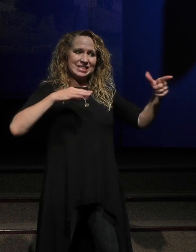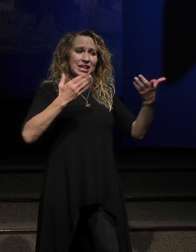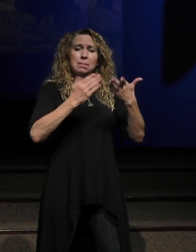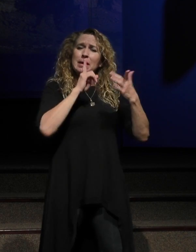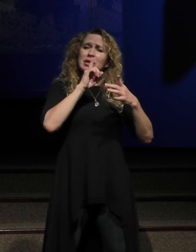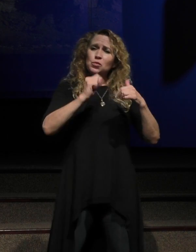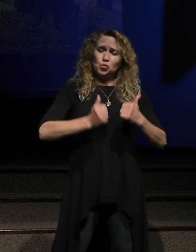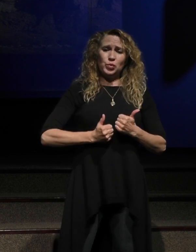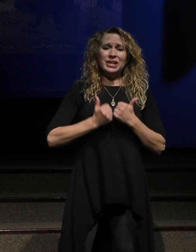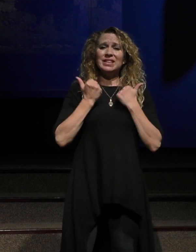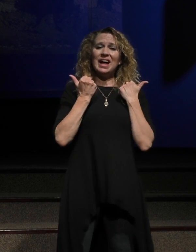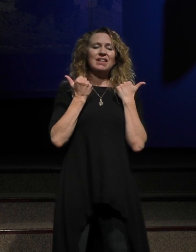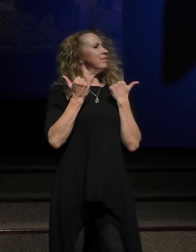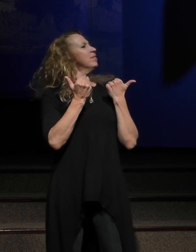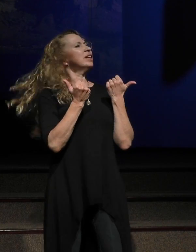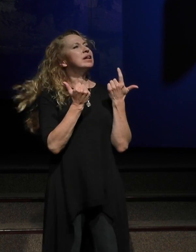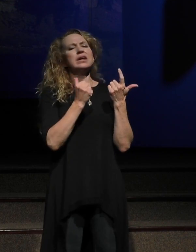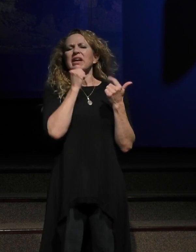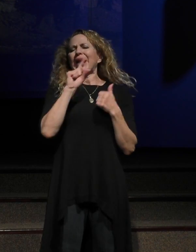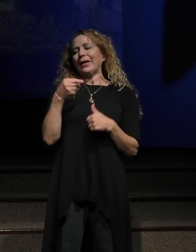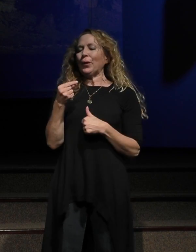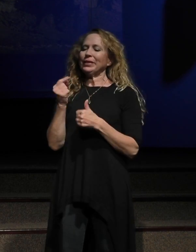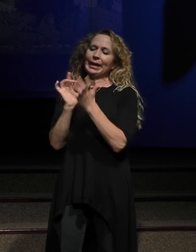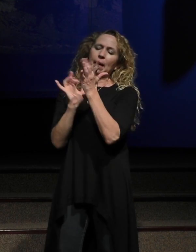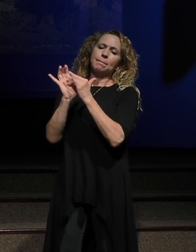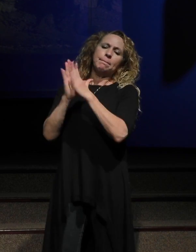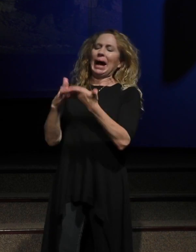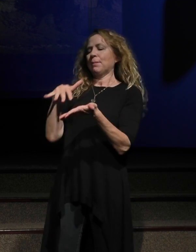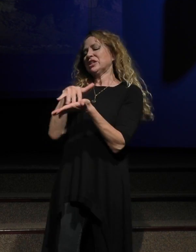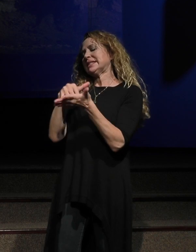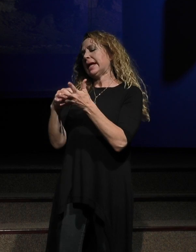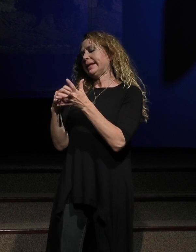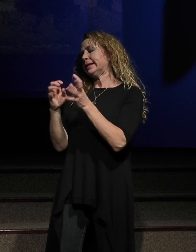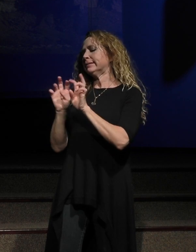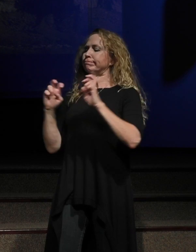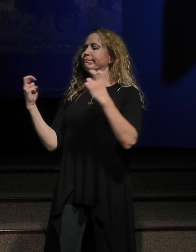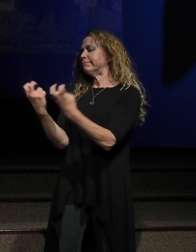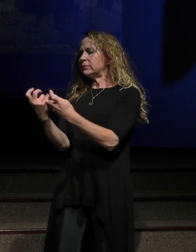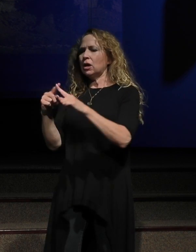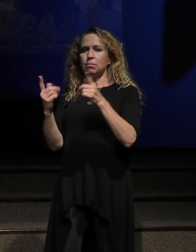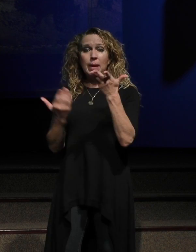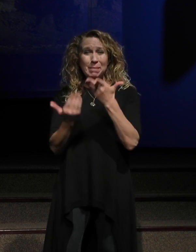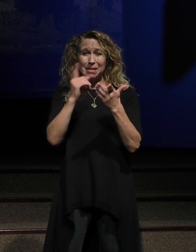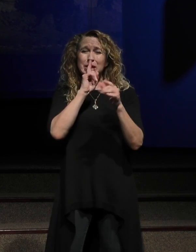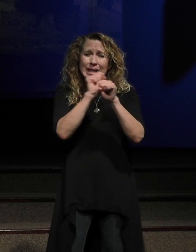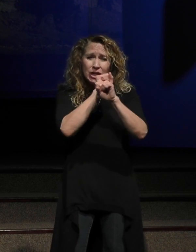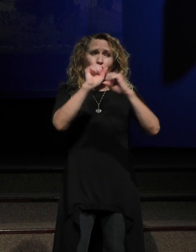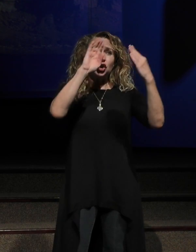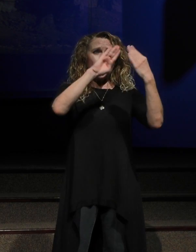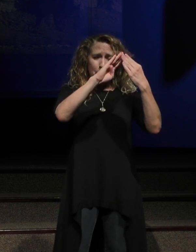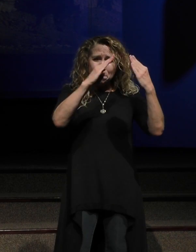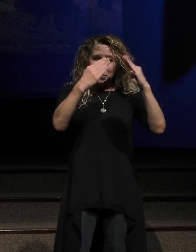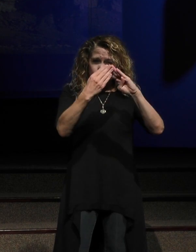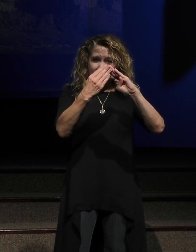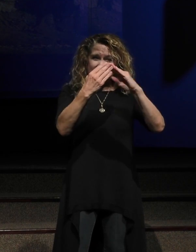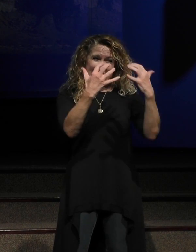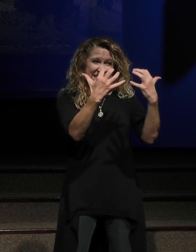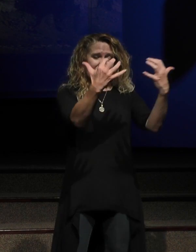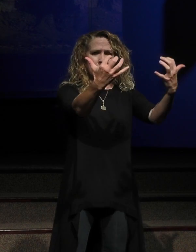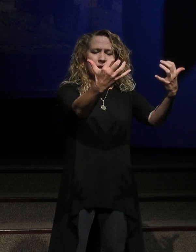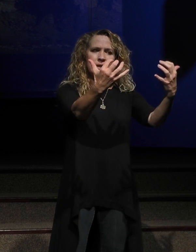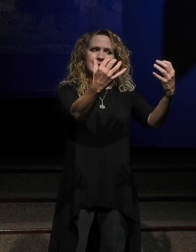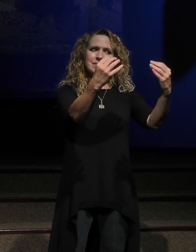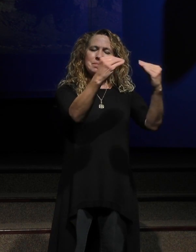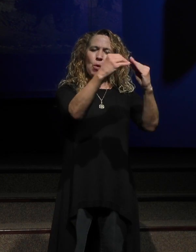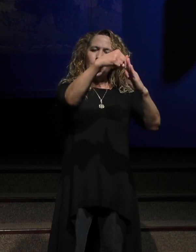is more than just doing a Bible study. That maybe, maybe real community is deeper than